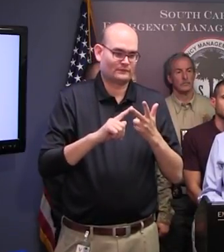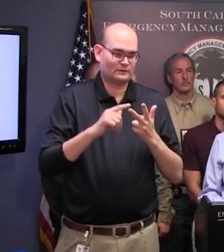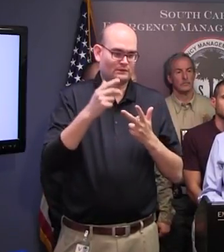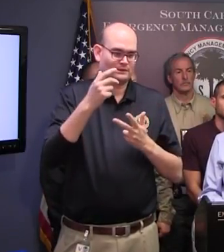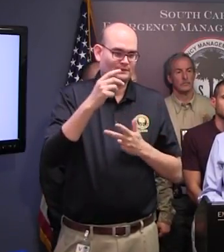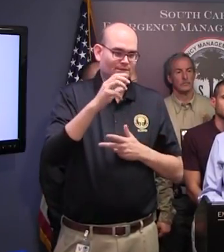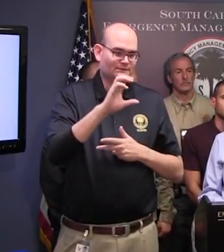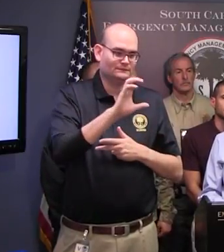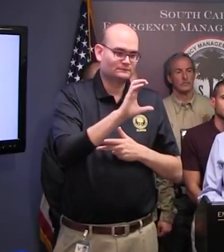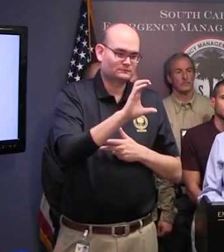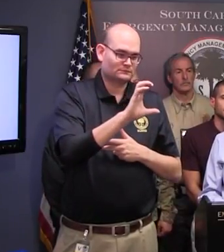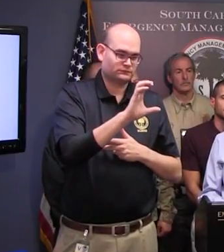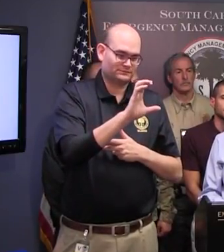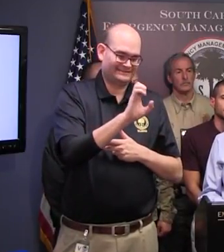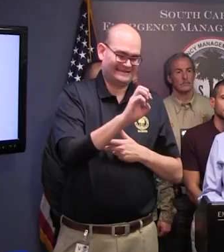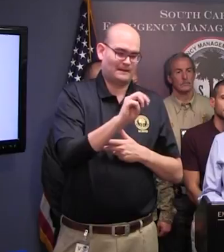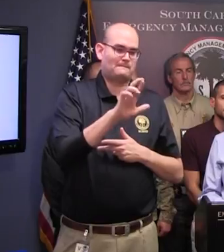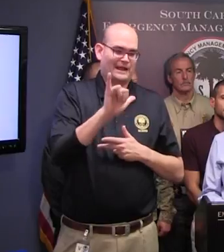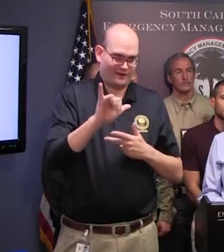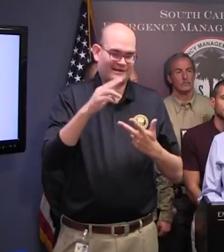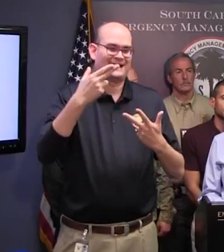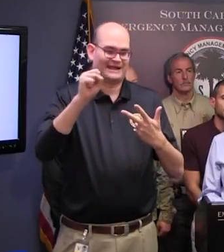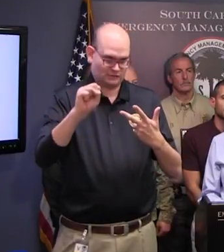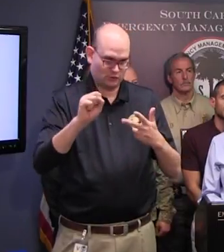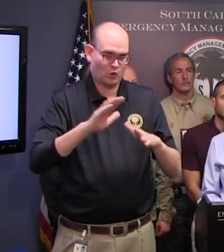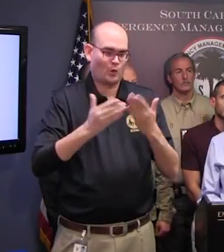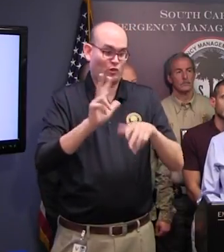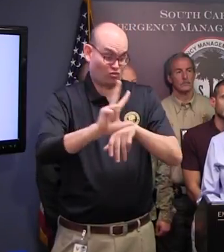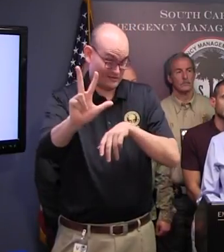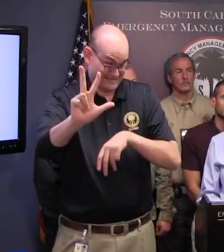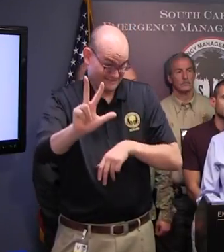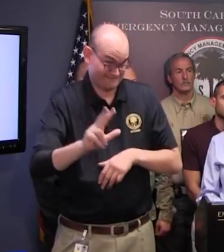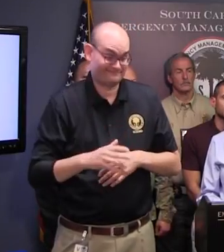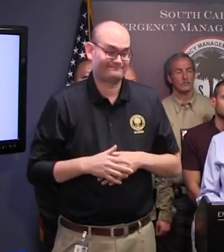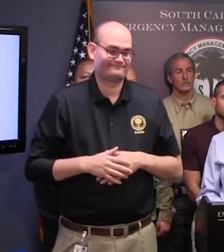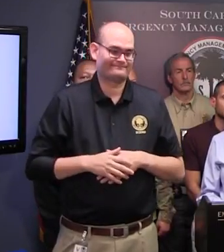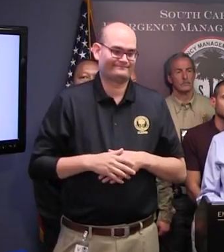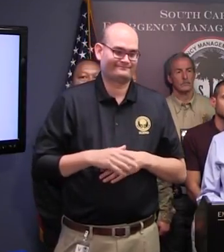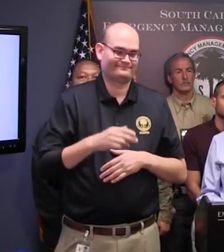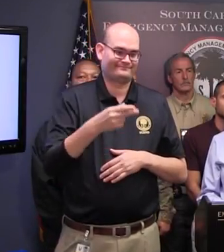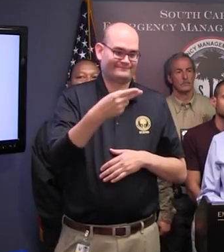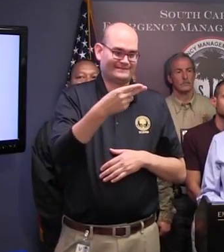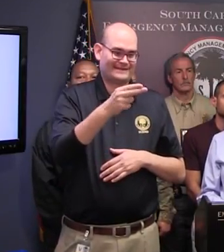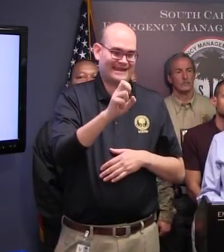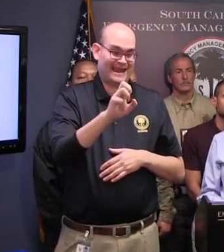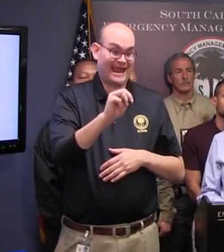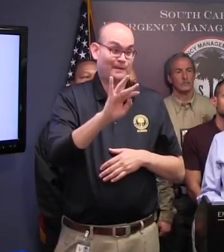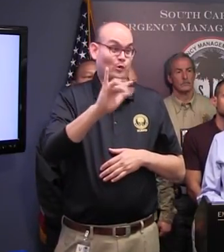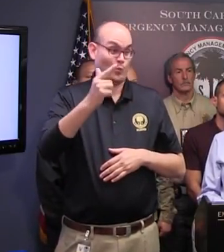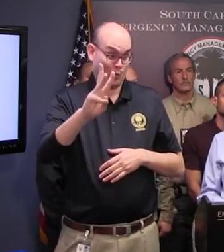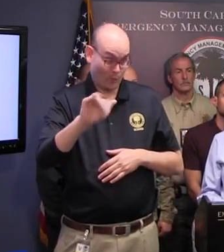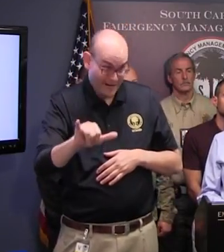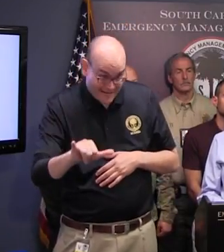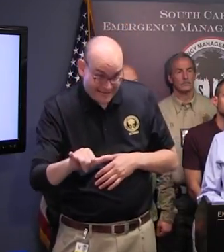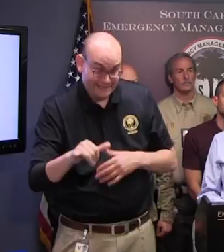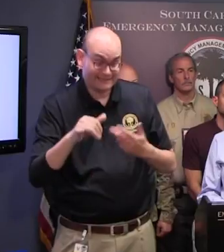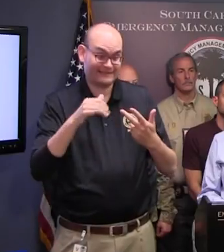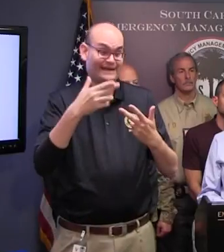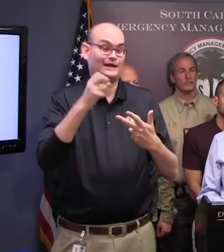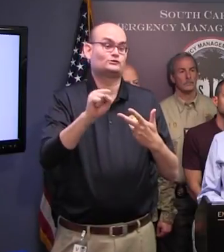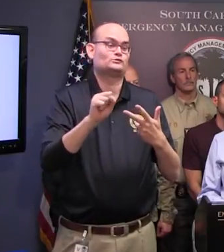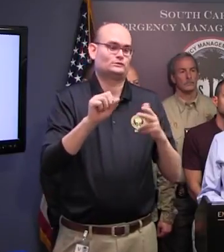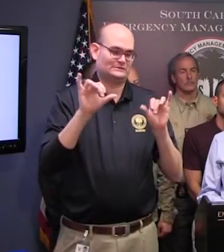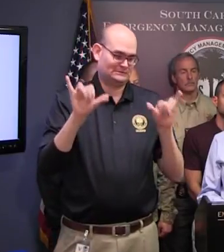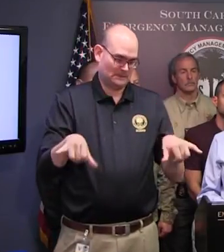open at 3 p.m. Hemingway High School in Williamsburg County is scheduled to open